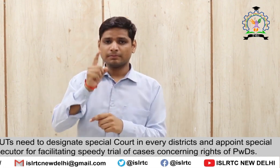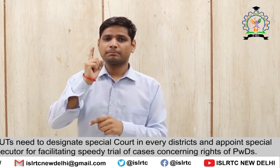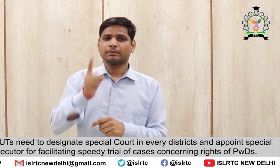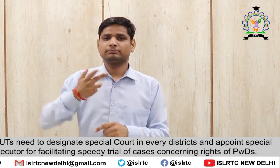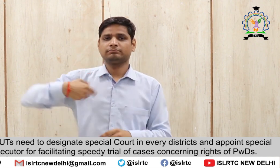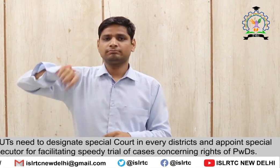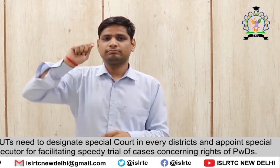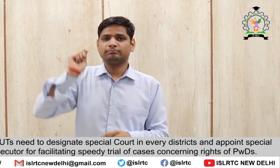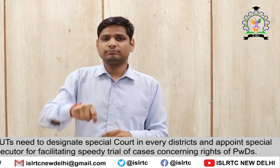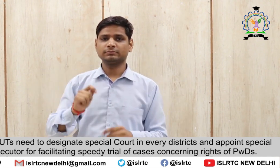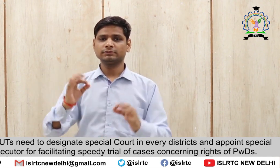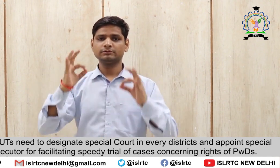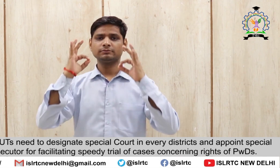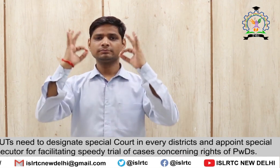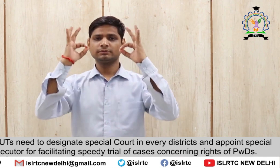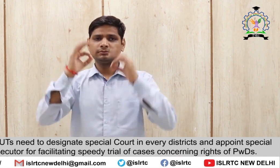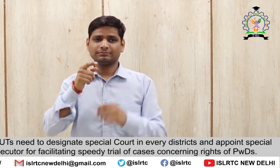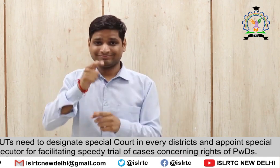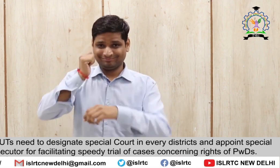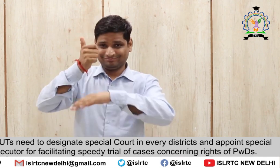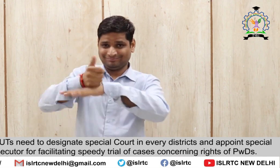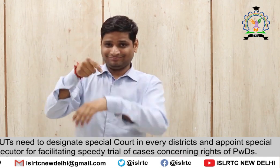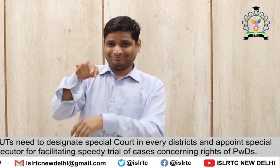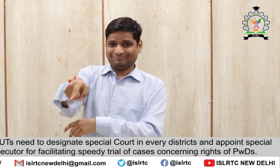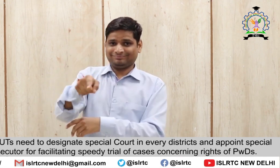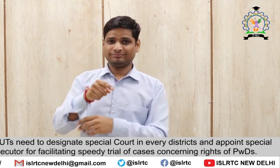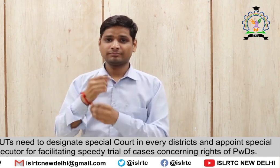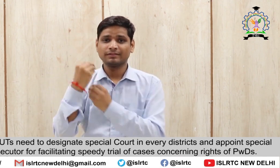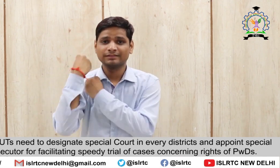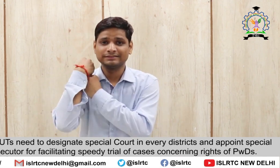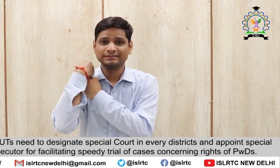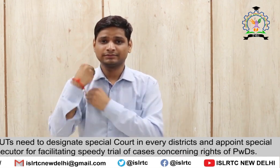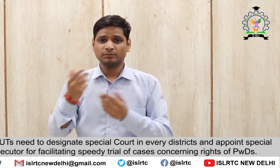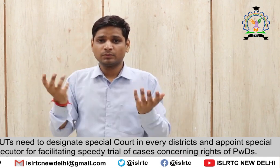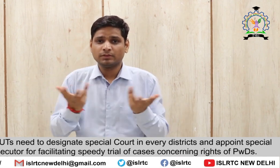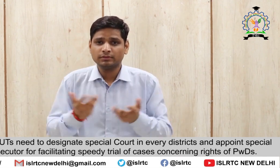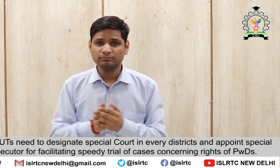special public prosecutor For facilitating speedy trial Of cases concerning rights of PWDs